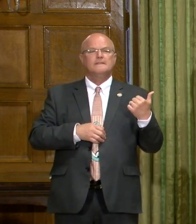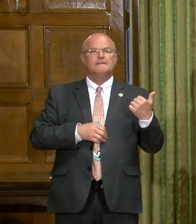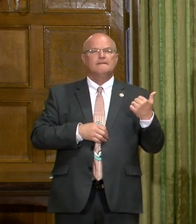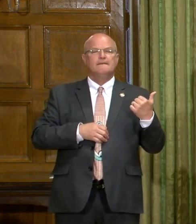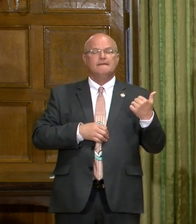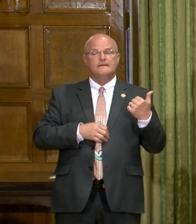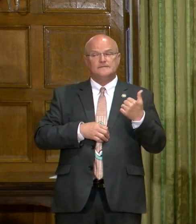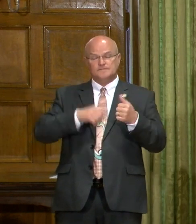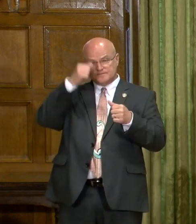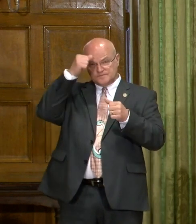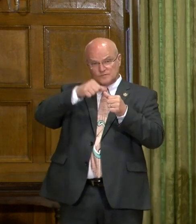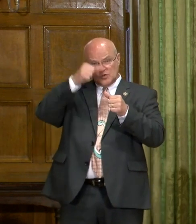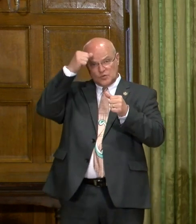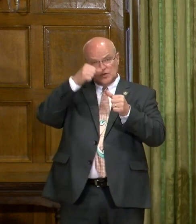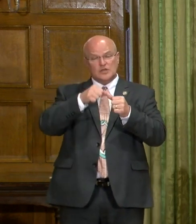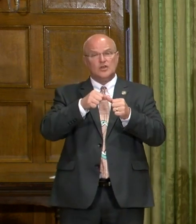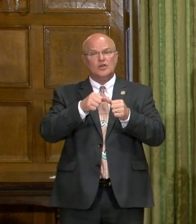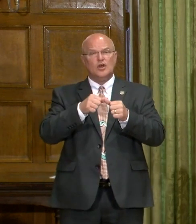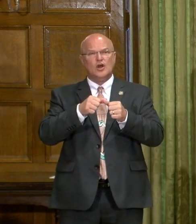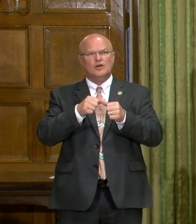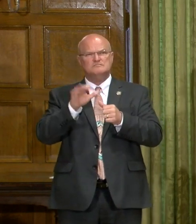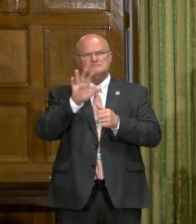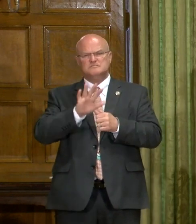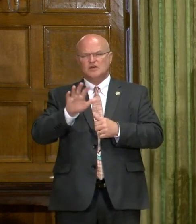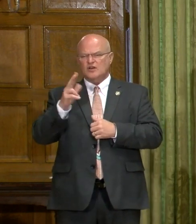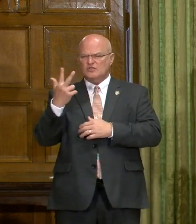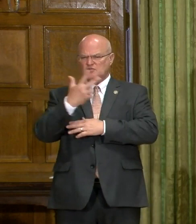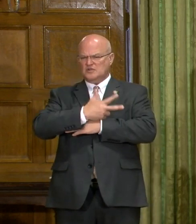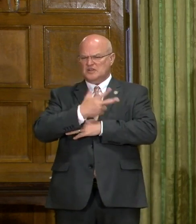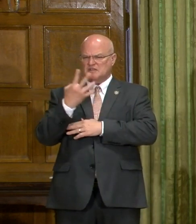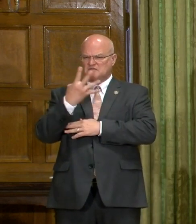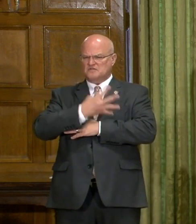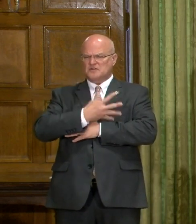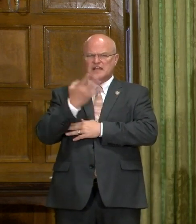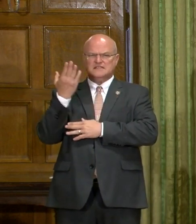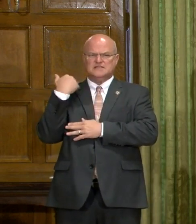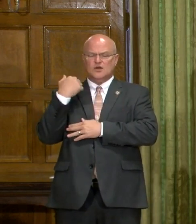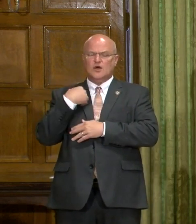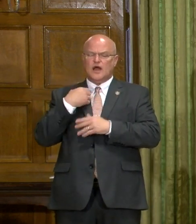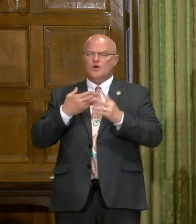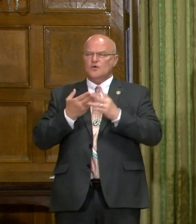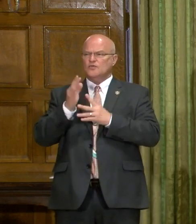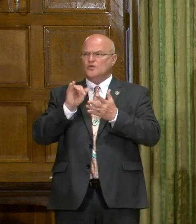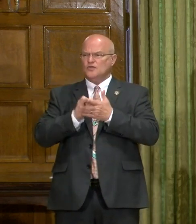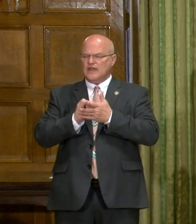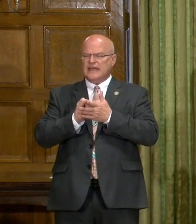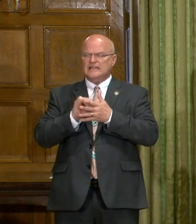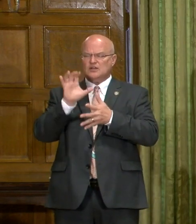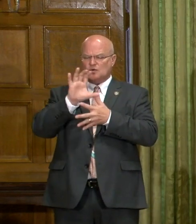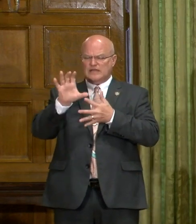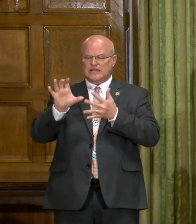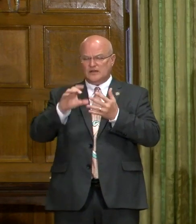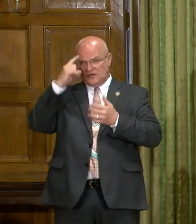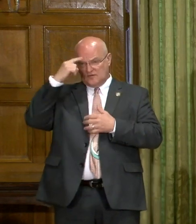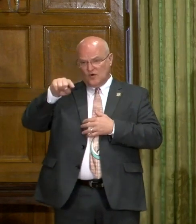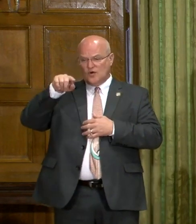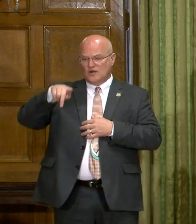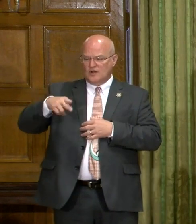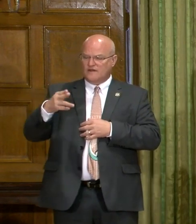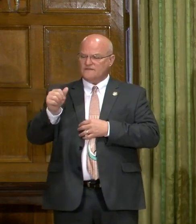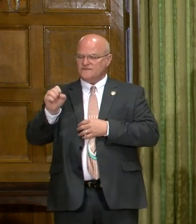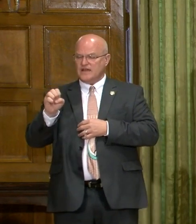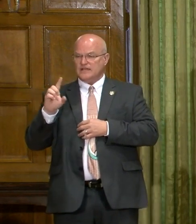If you recall, three or four days back, I went through those gating criteria for phase one